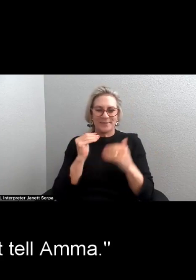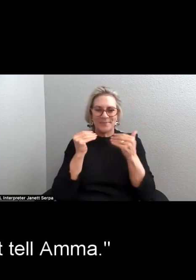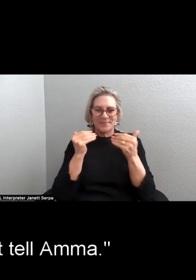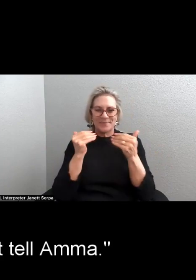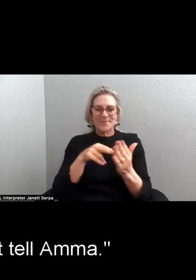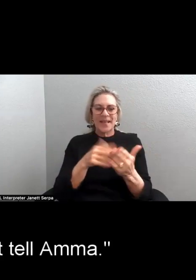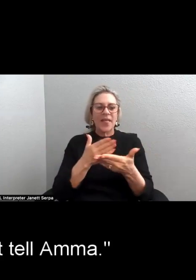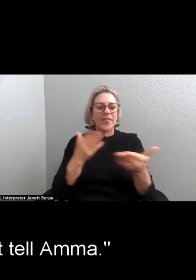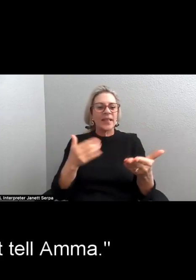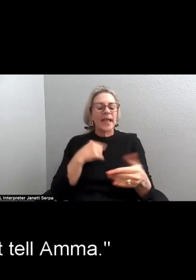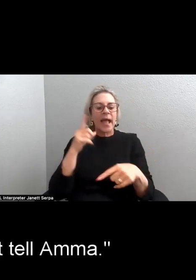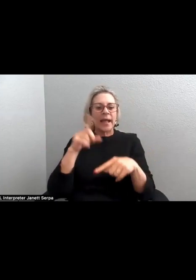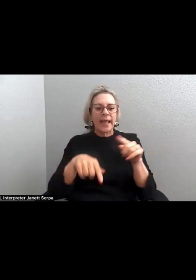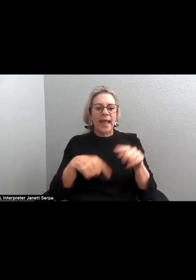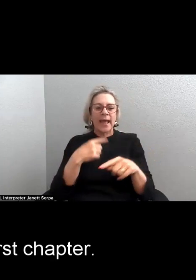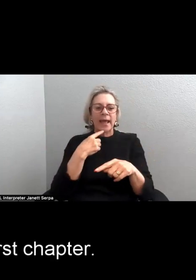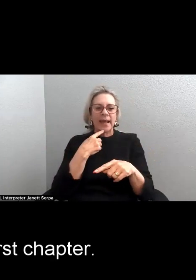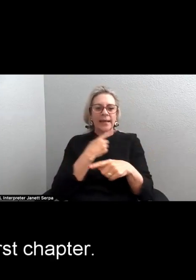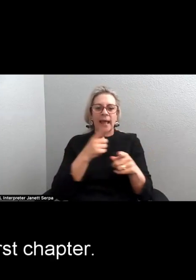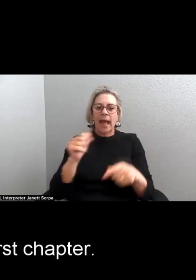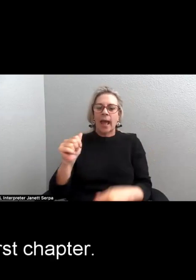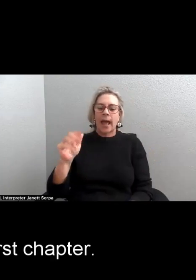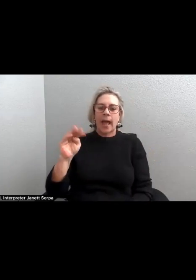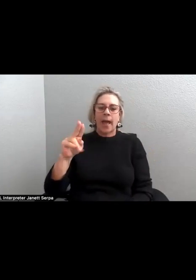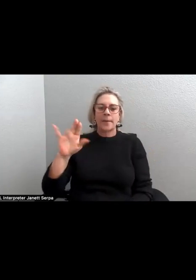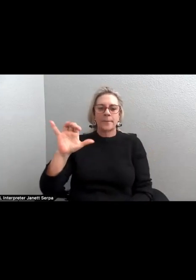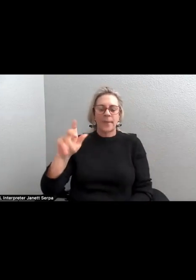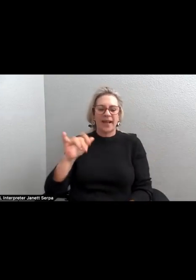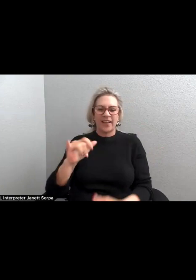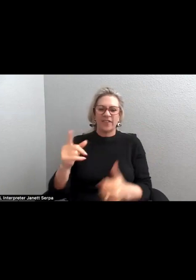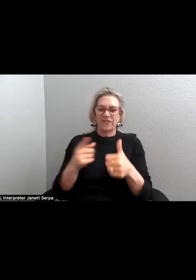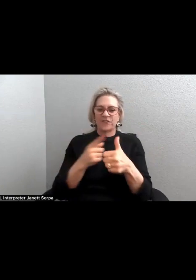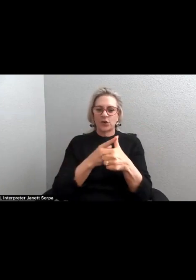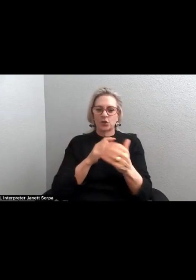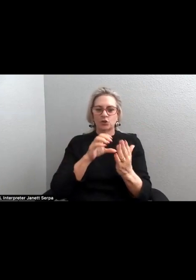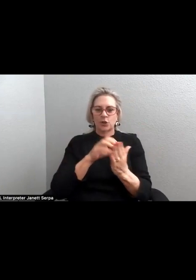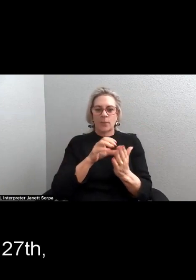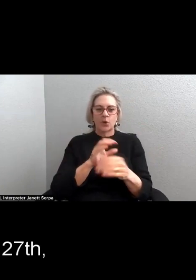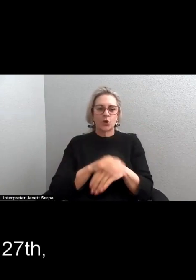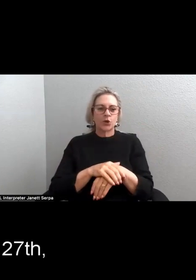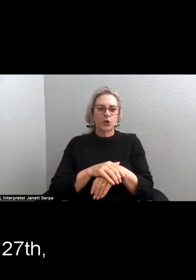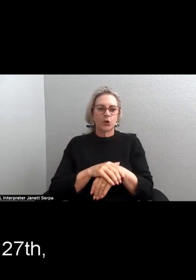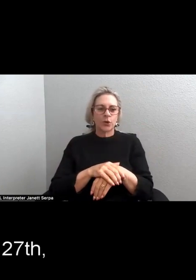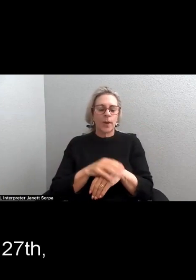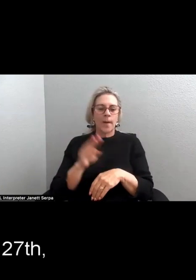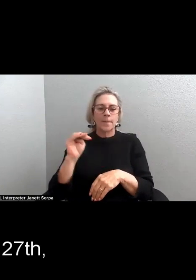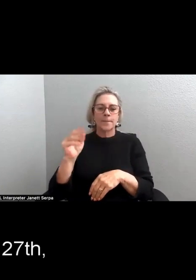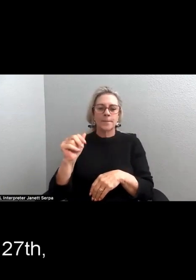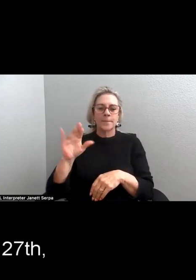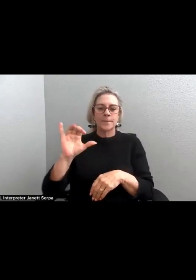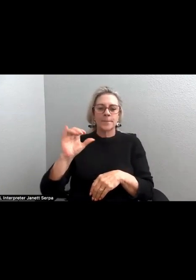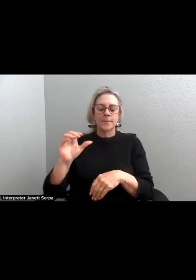Things I Can't Tell a Month. That's the first chapter. March 27th,